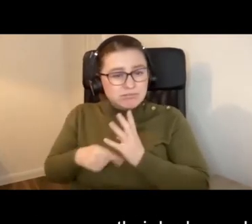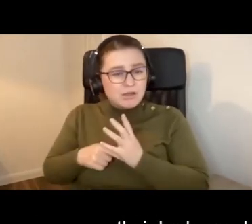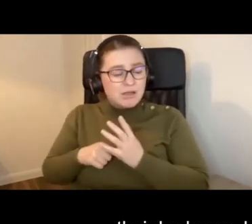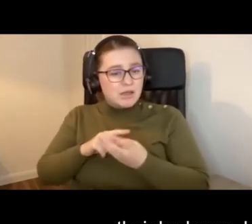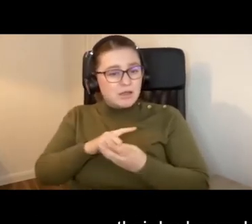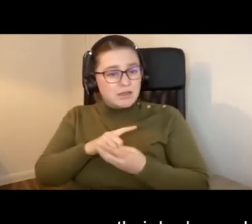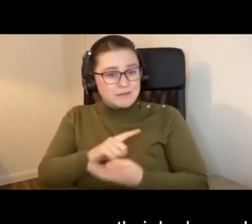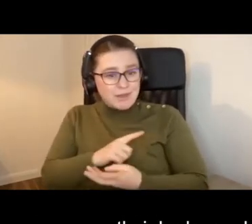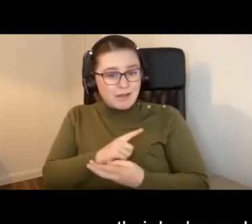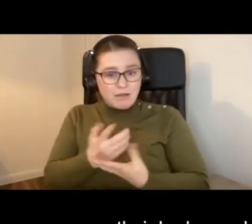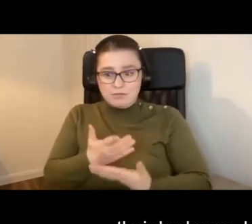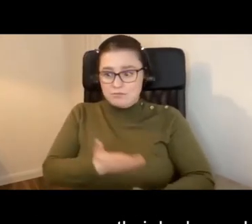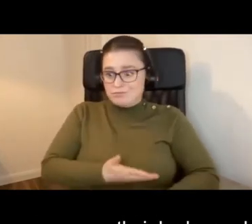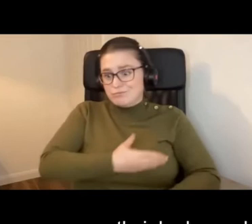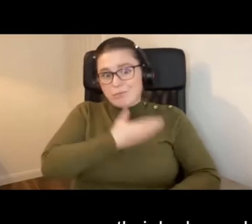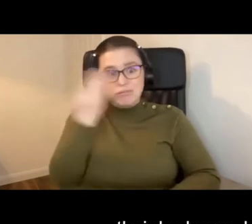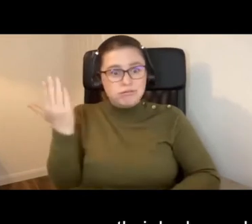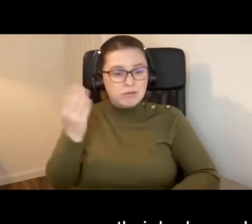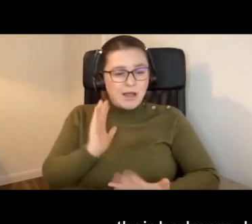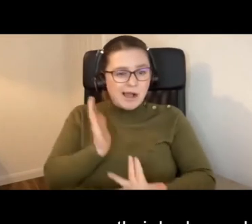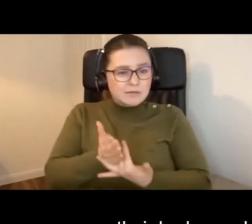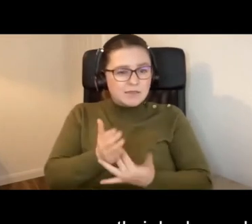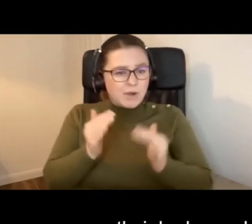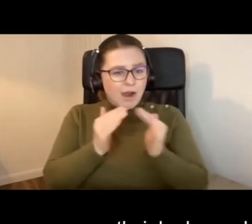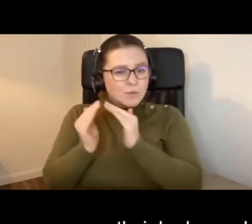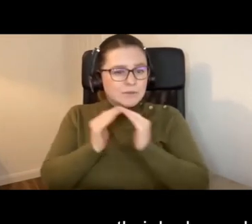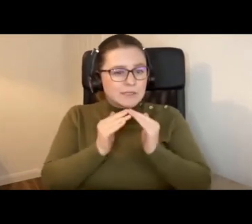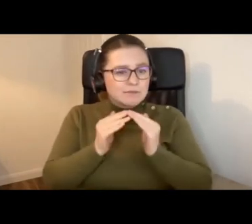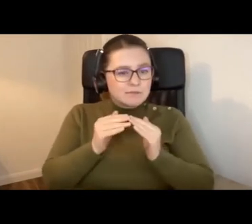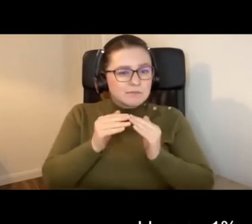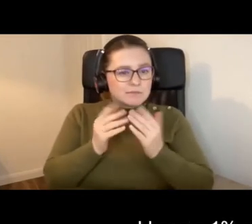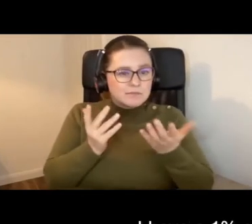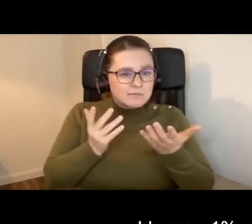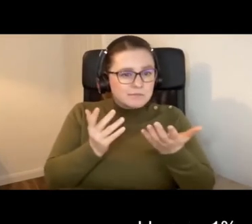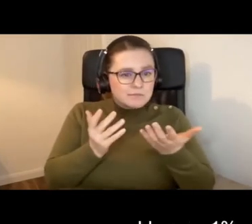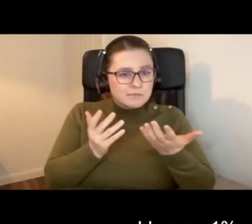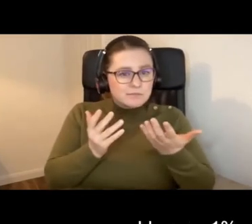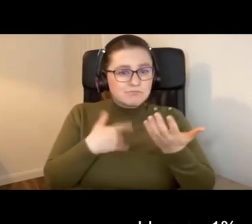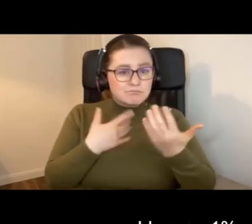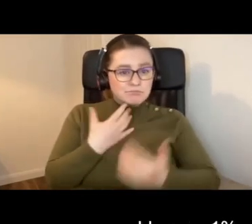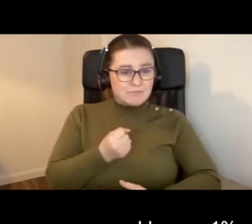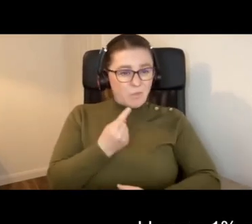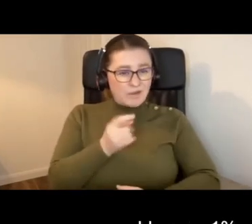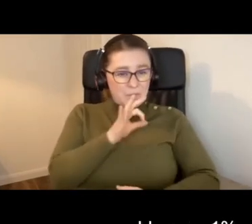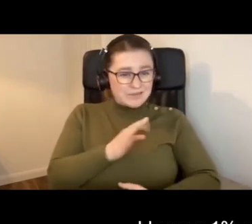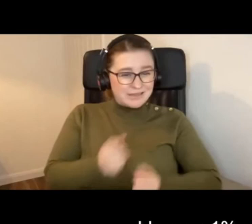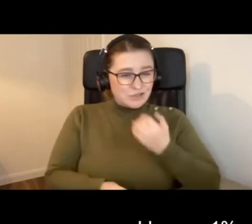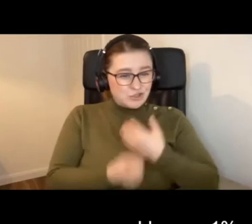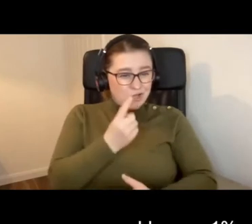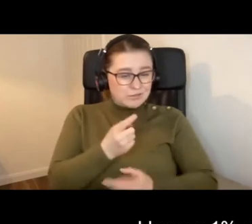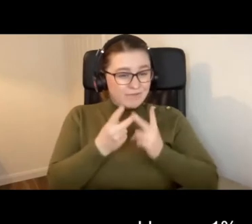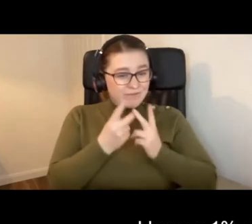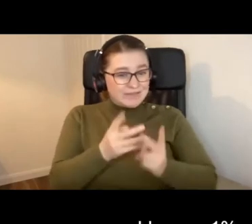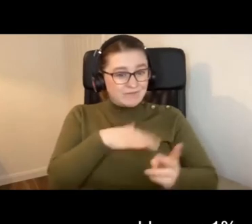Because there's not enough accessible housing out there. I have a 1% chance of visiting